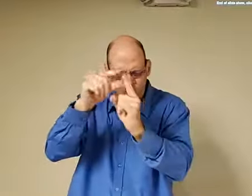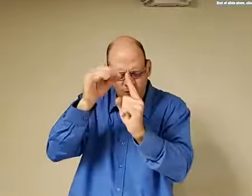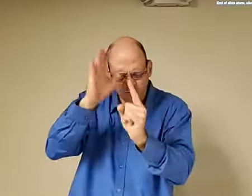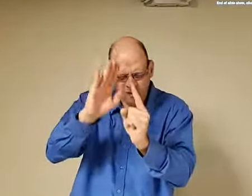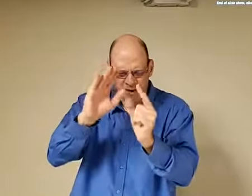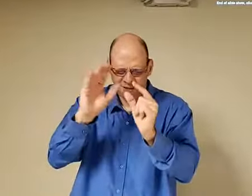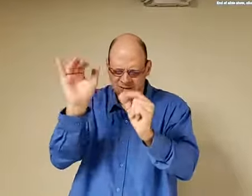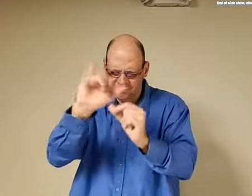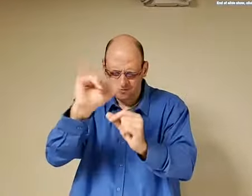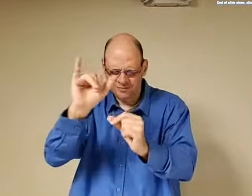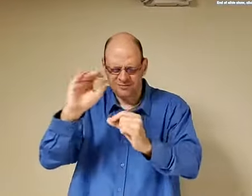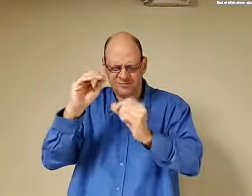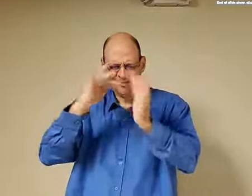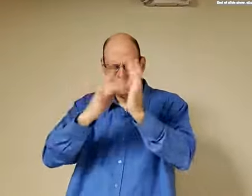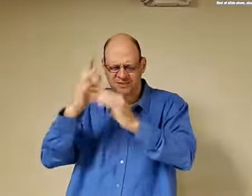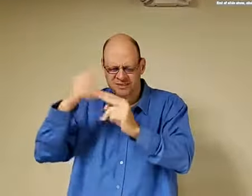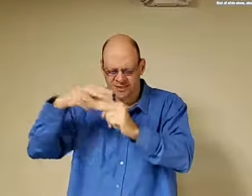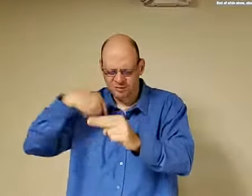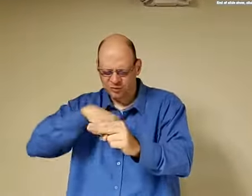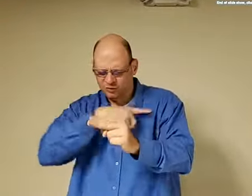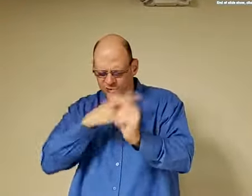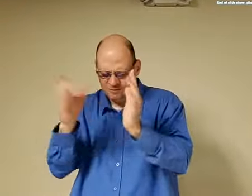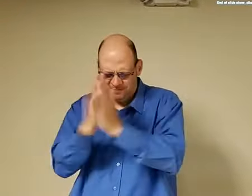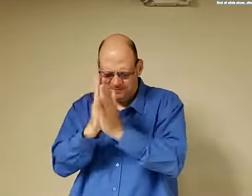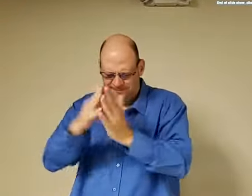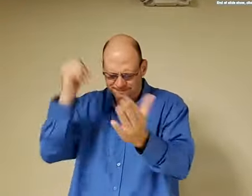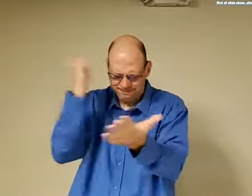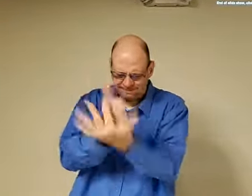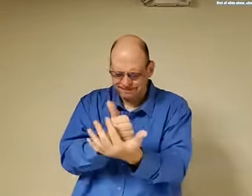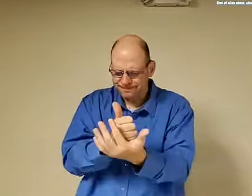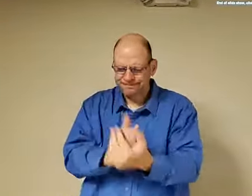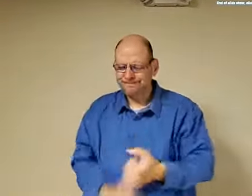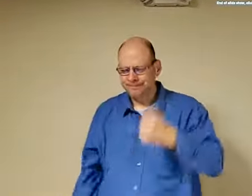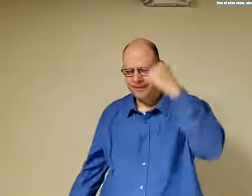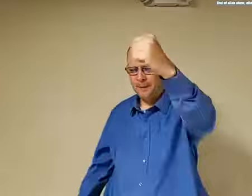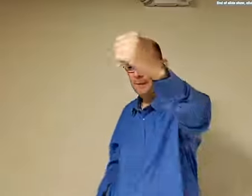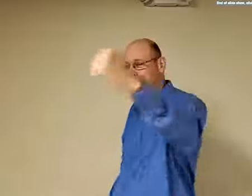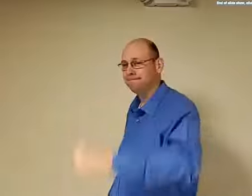that they're learning along with us together we pray for them in Jesus name Amen